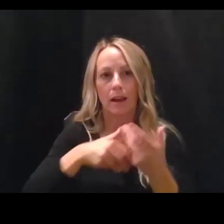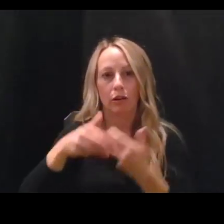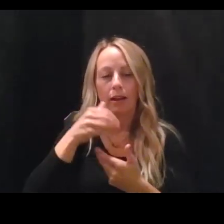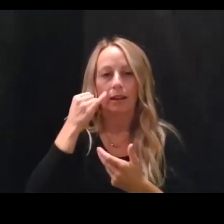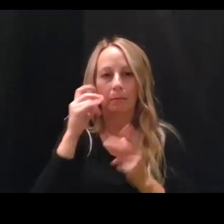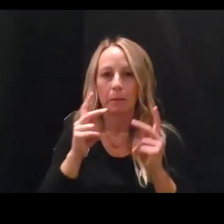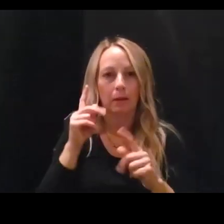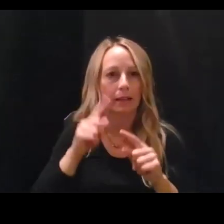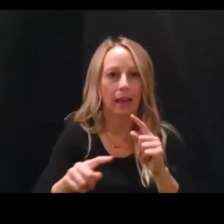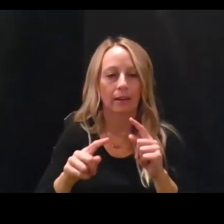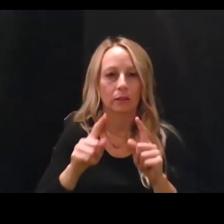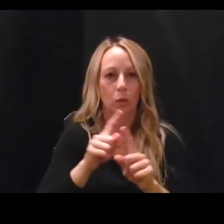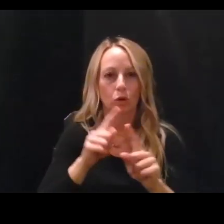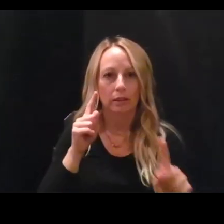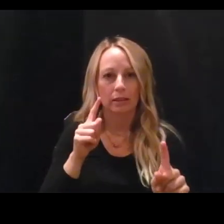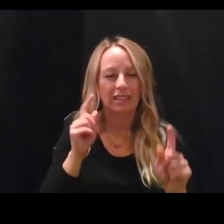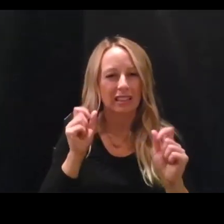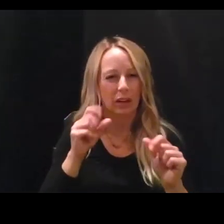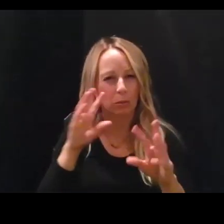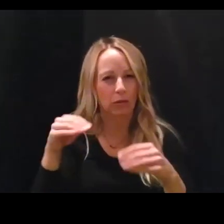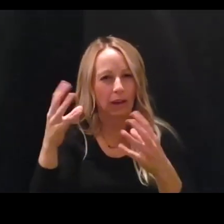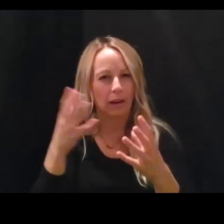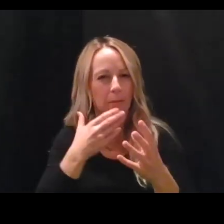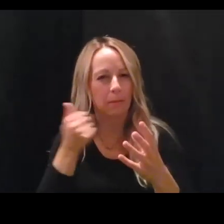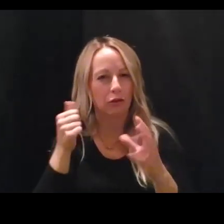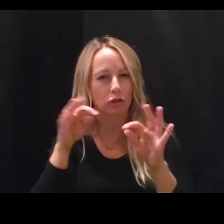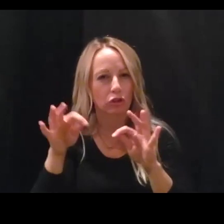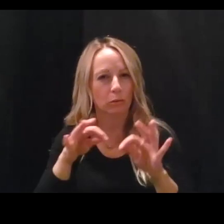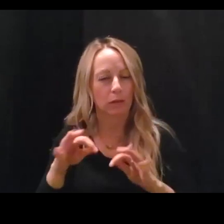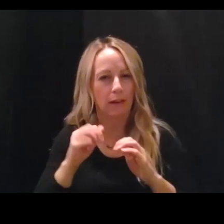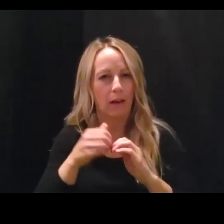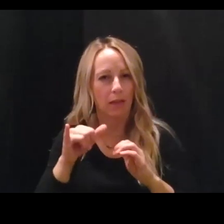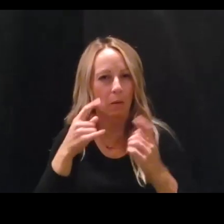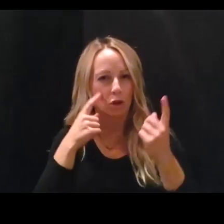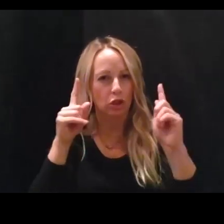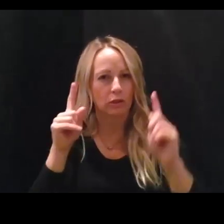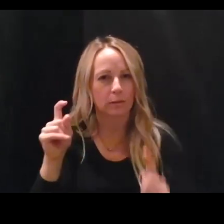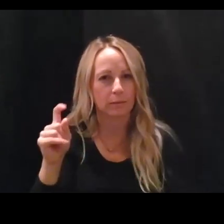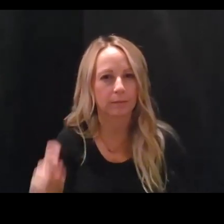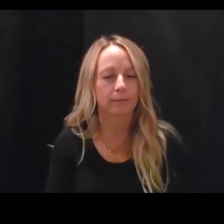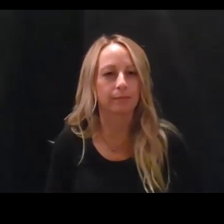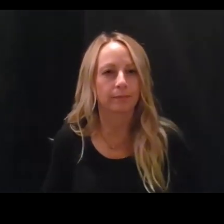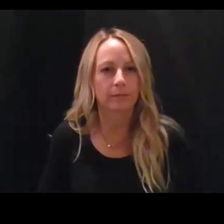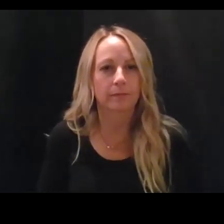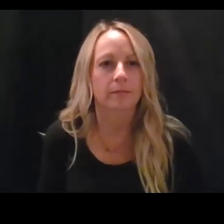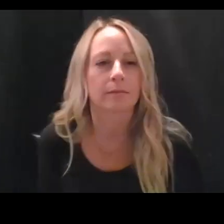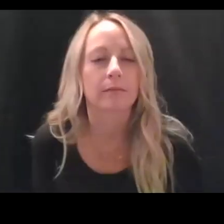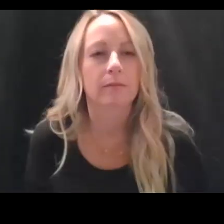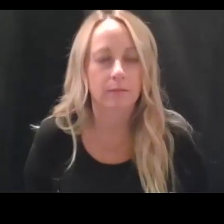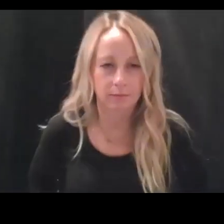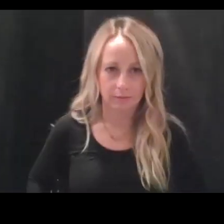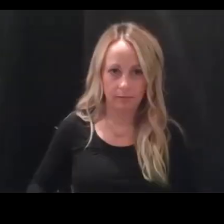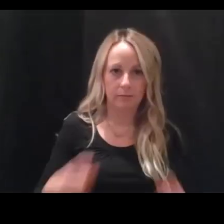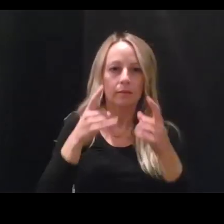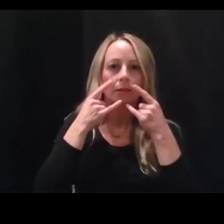Can you, um, just give a better description of how that works? Well, they work two ways. The